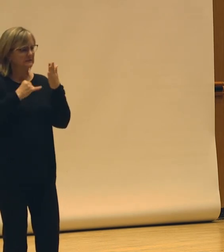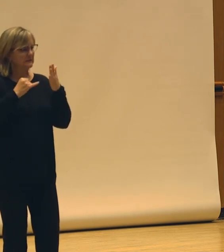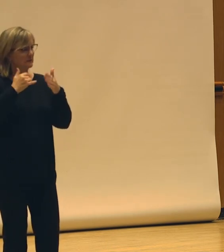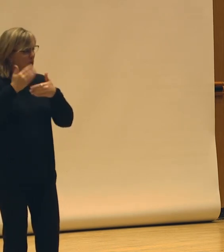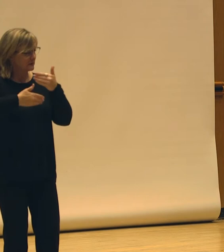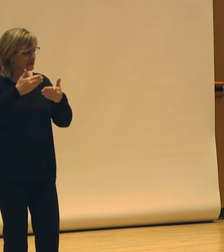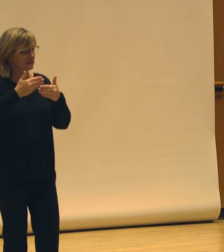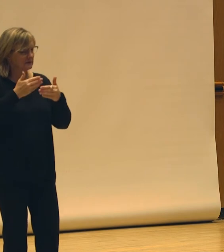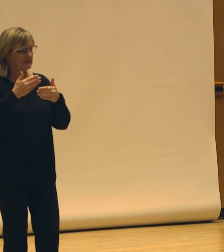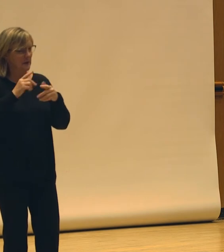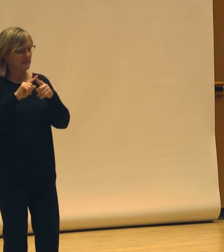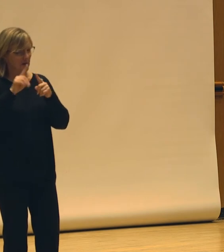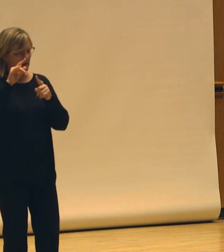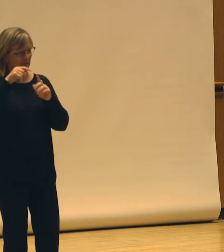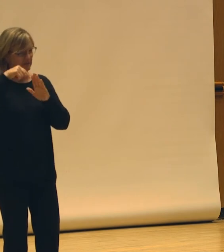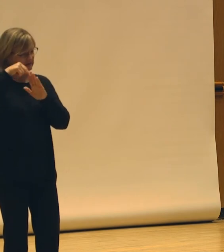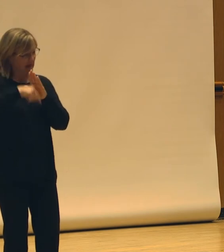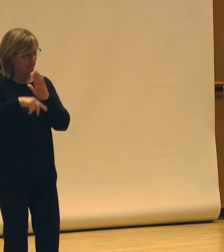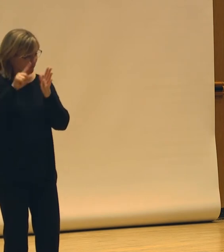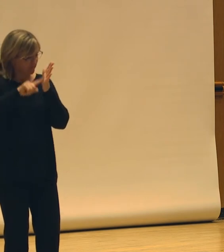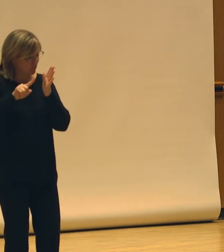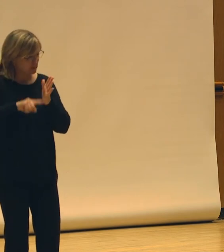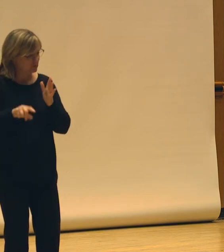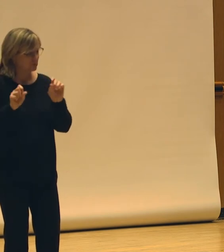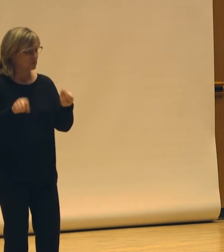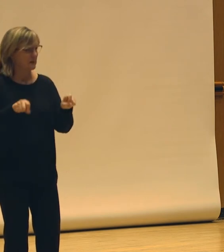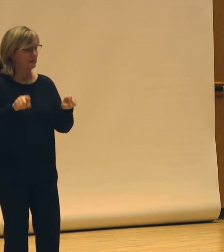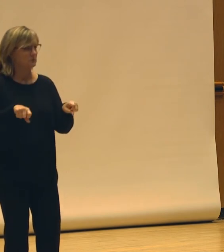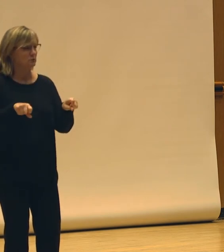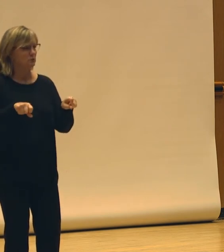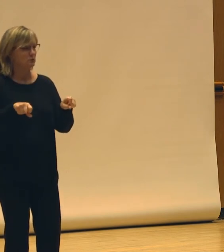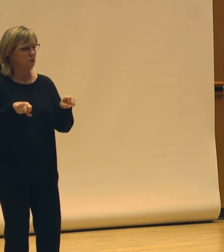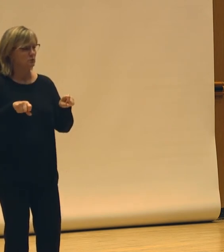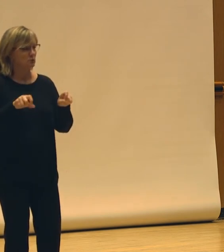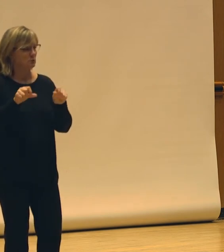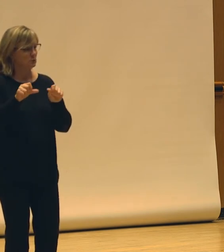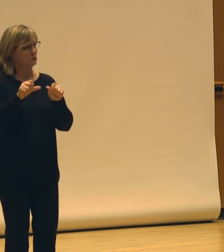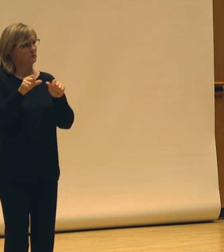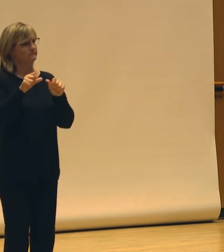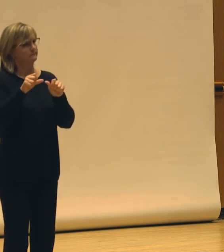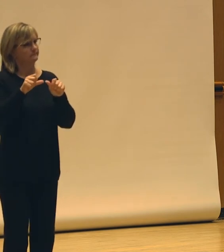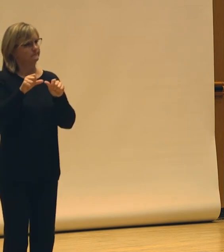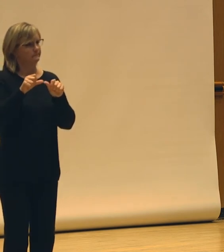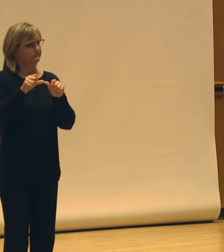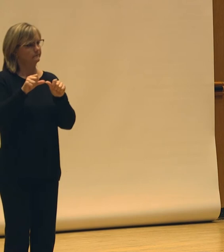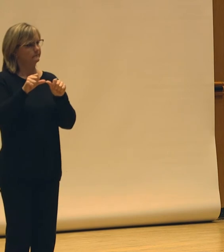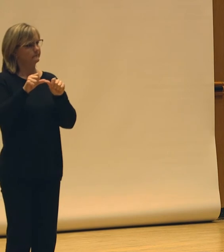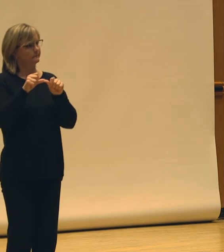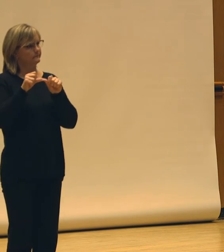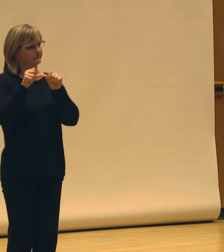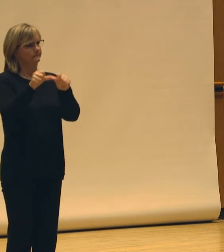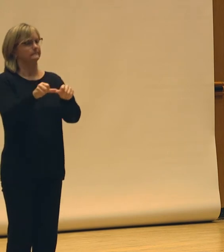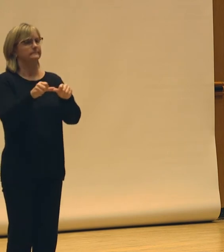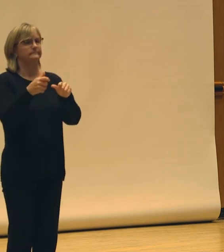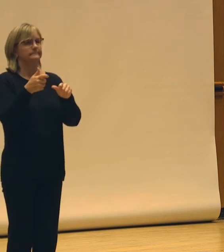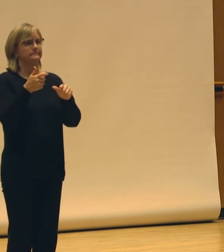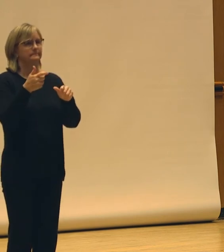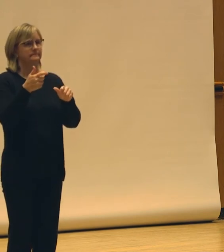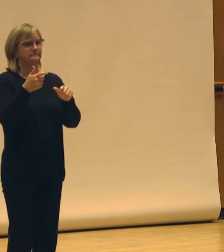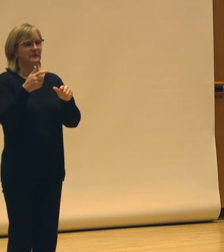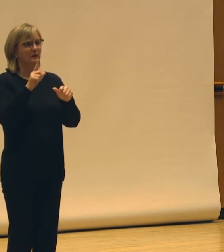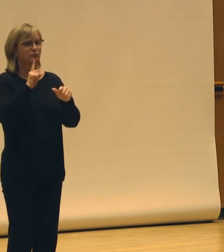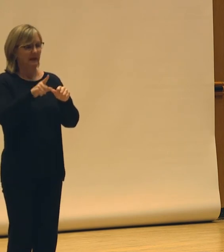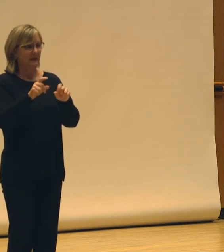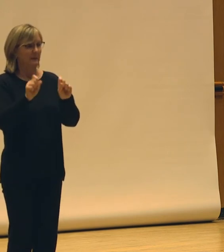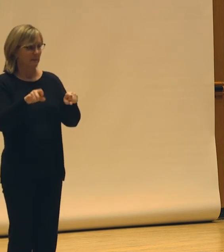But the depth of that research to be able to stand and justify,